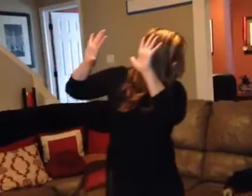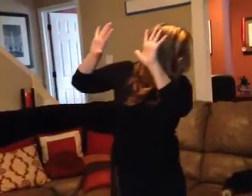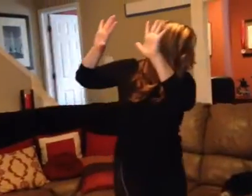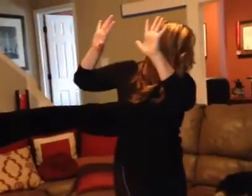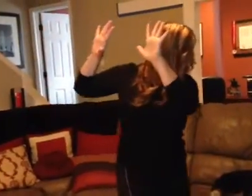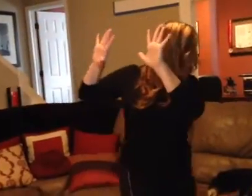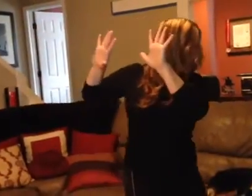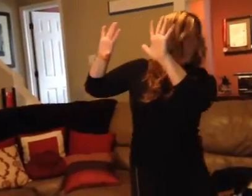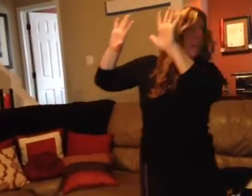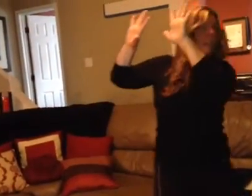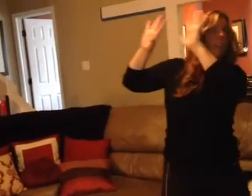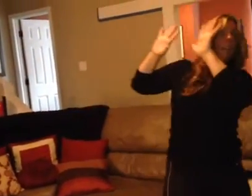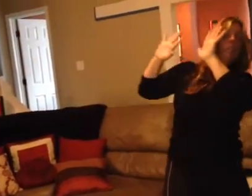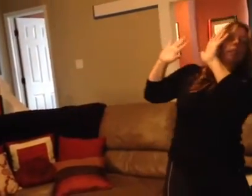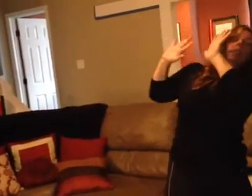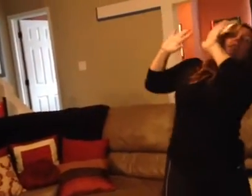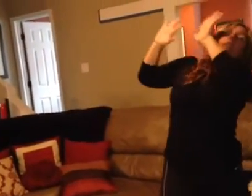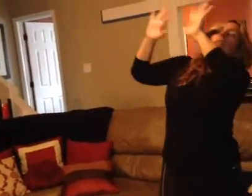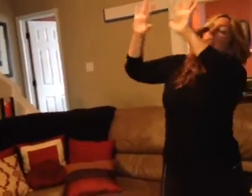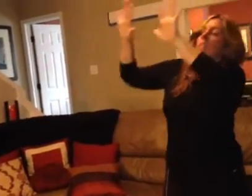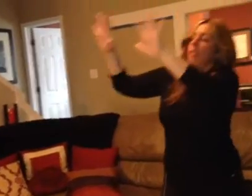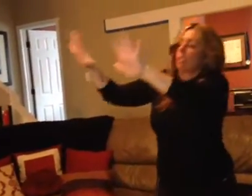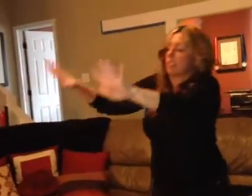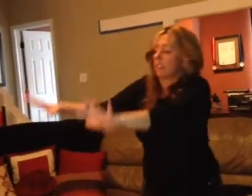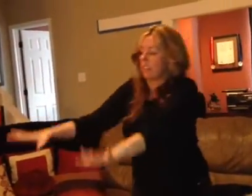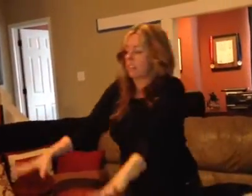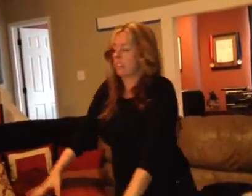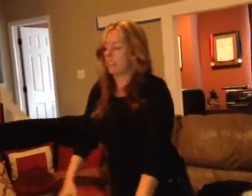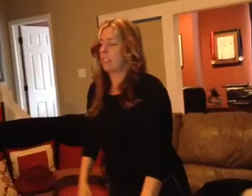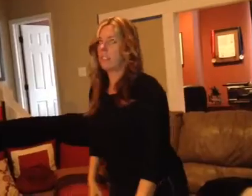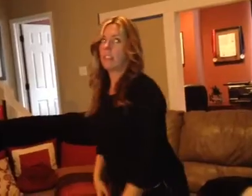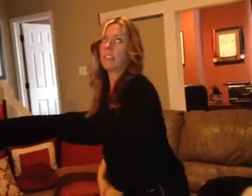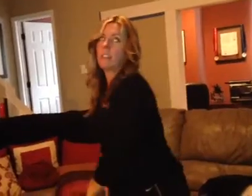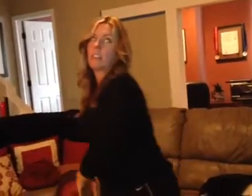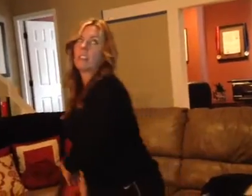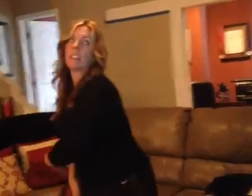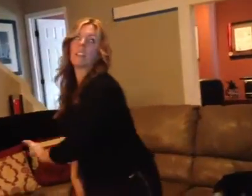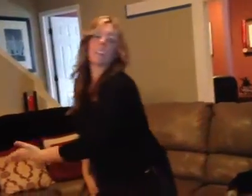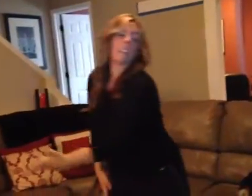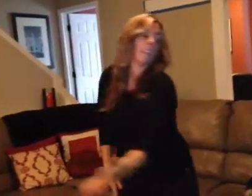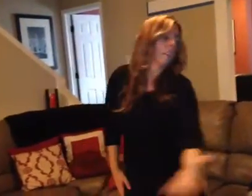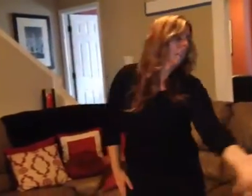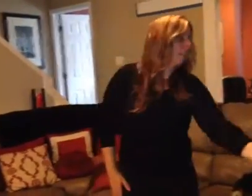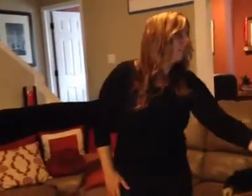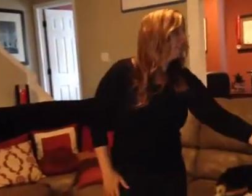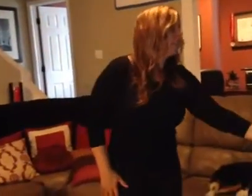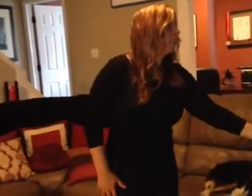never hide. Tell me you're